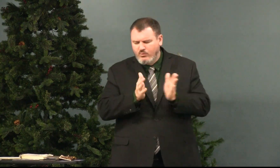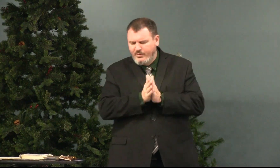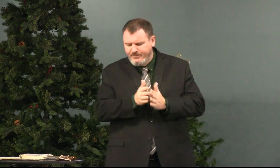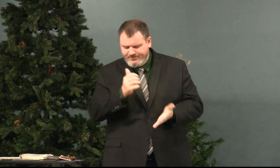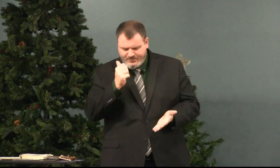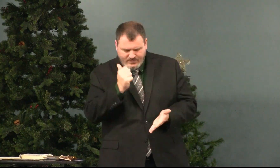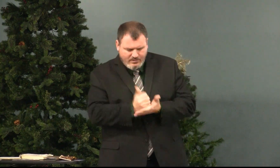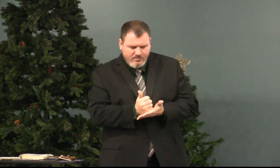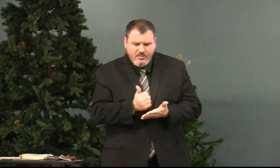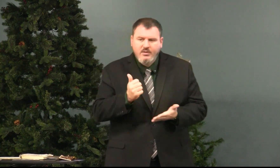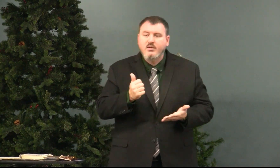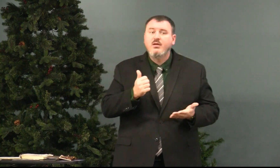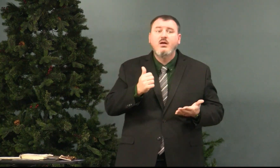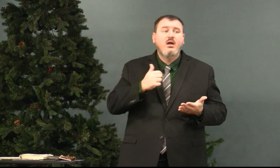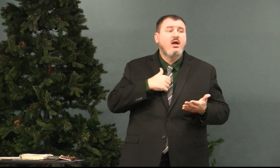close to you. In Jesus' name, amen.